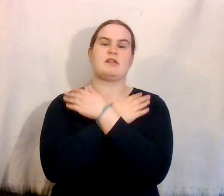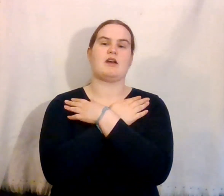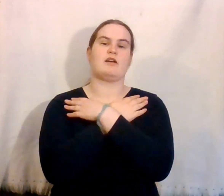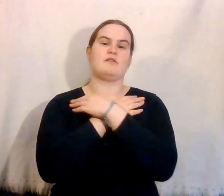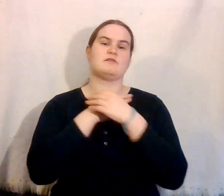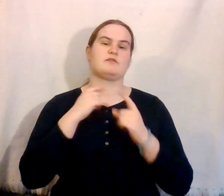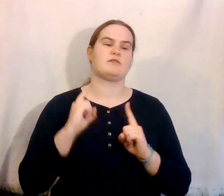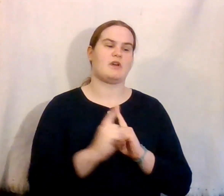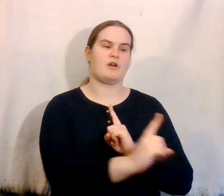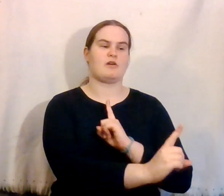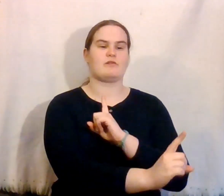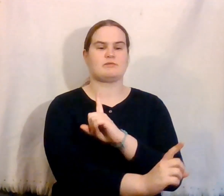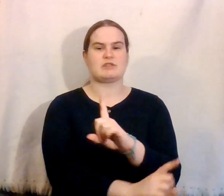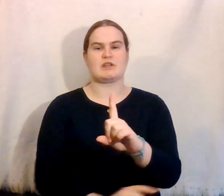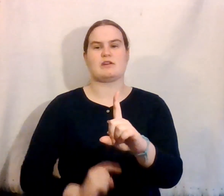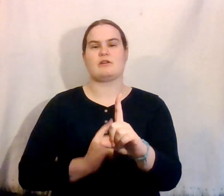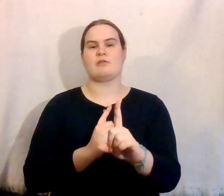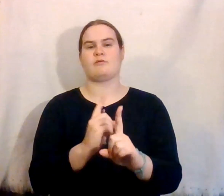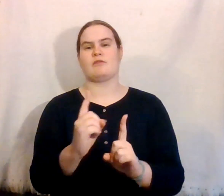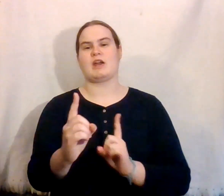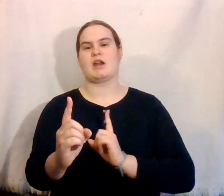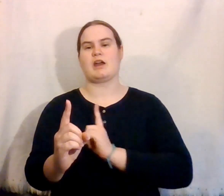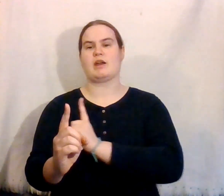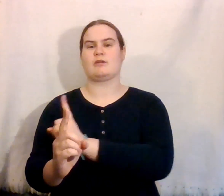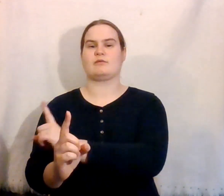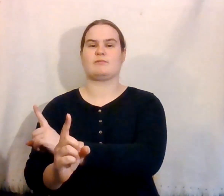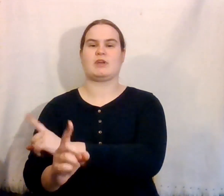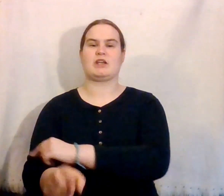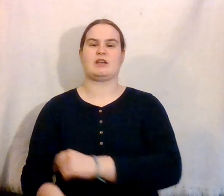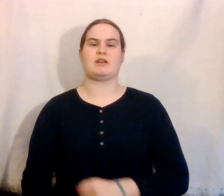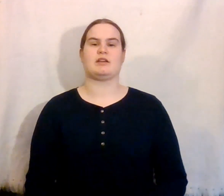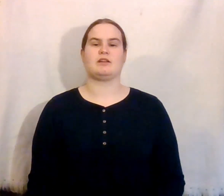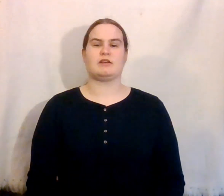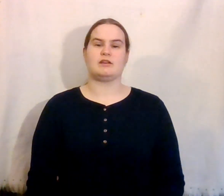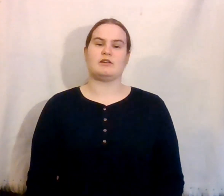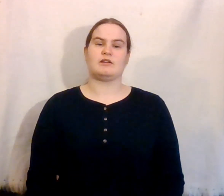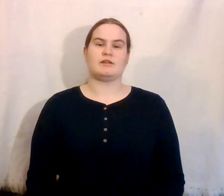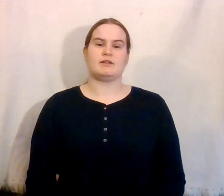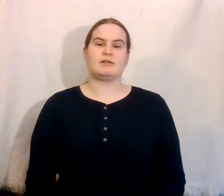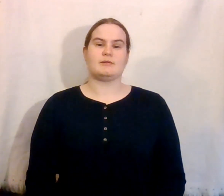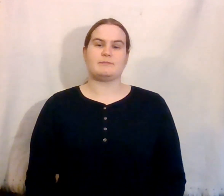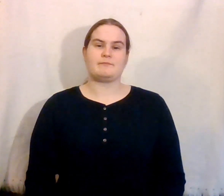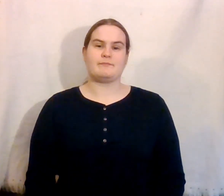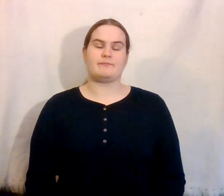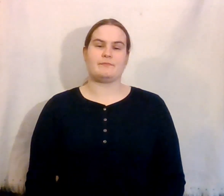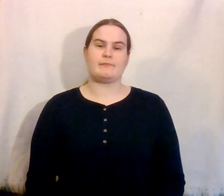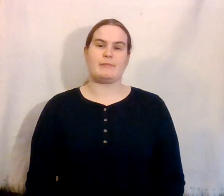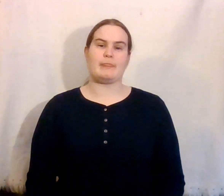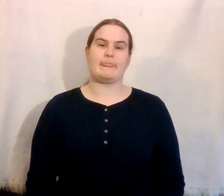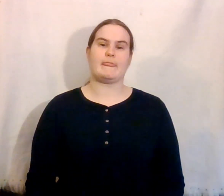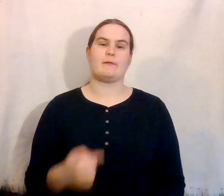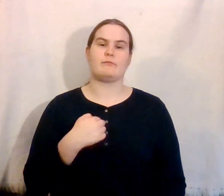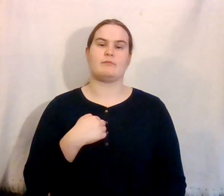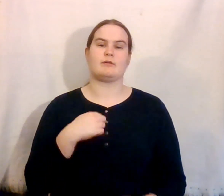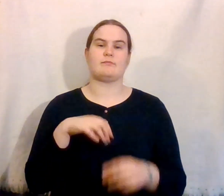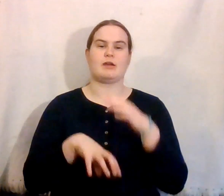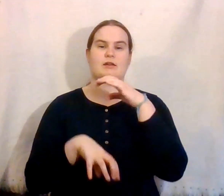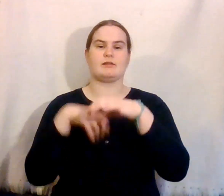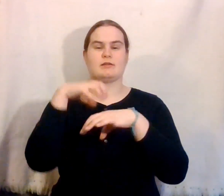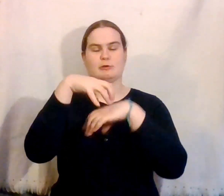love To those around me I will build my life